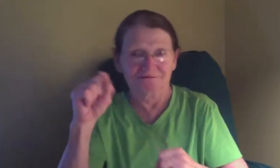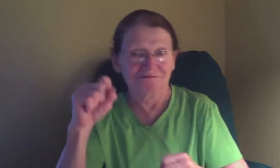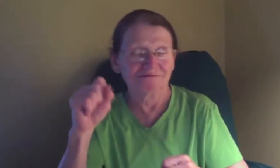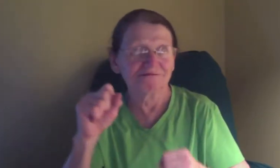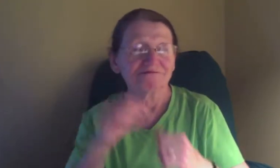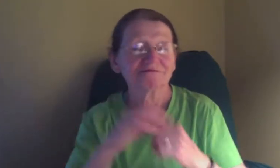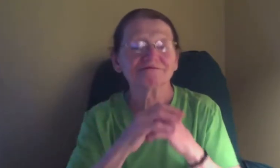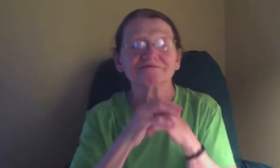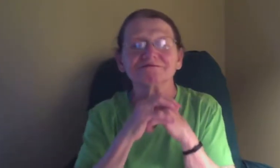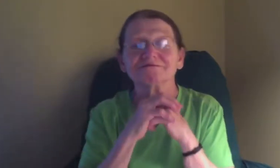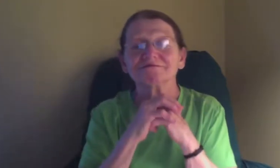Ah...